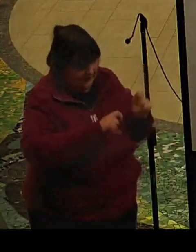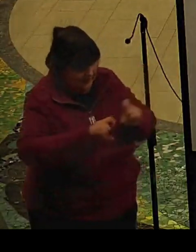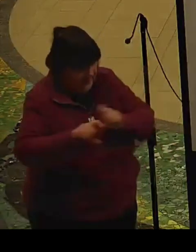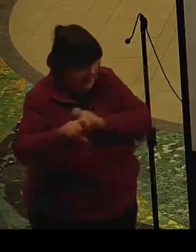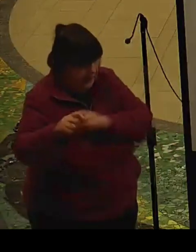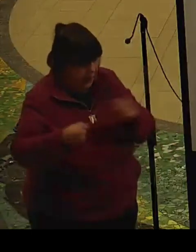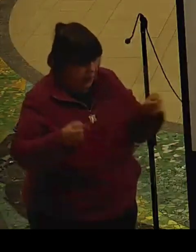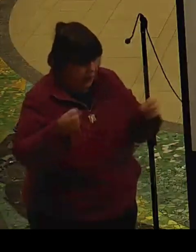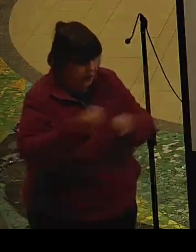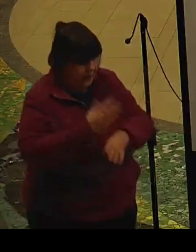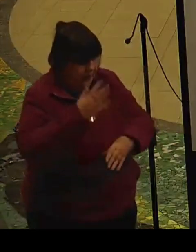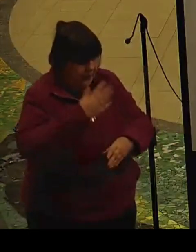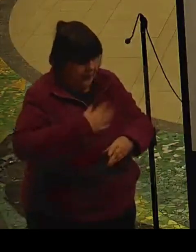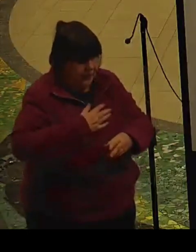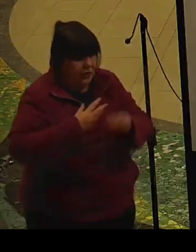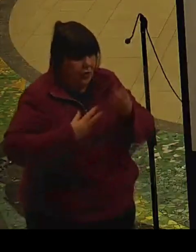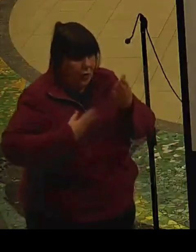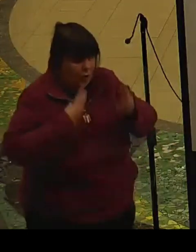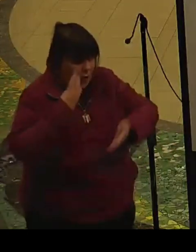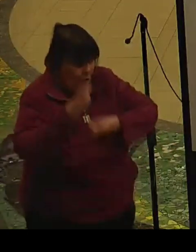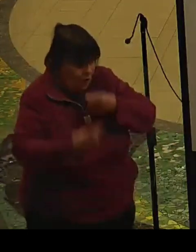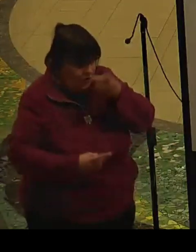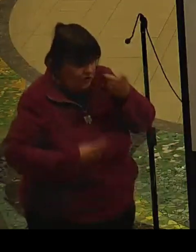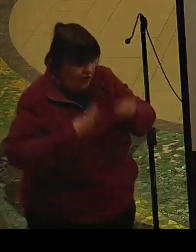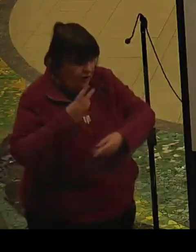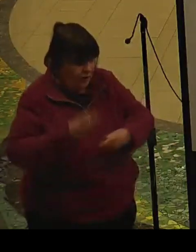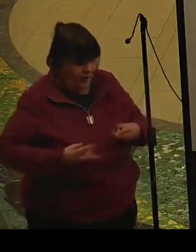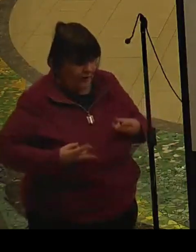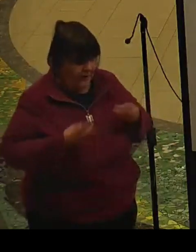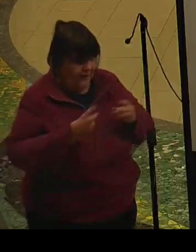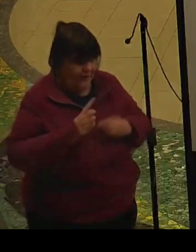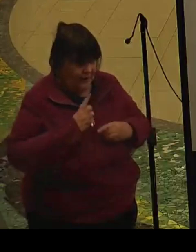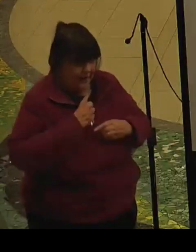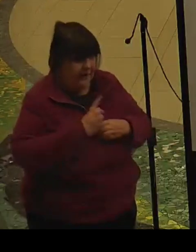Good Good-bye. Good-bye. Good Good Thank